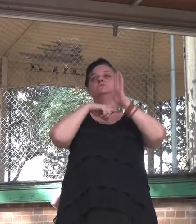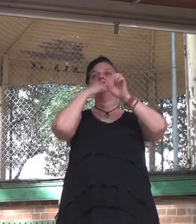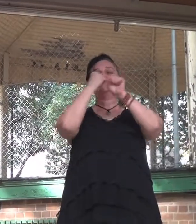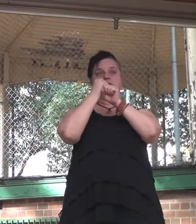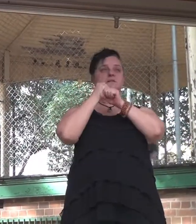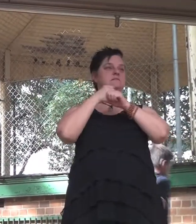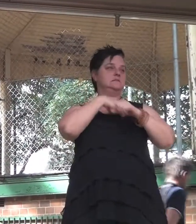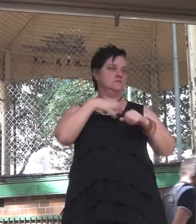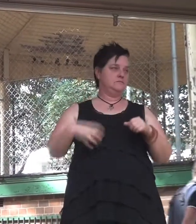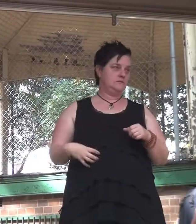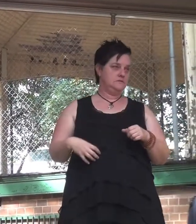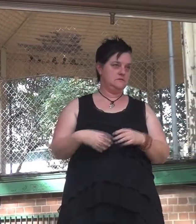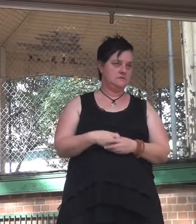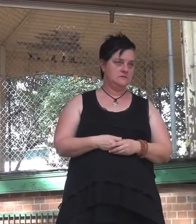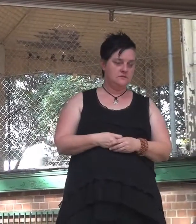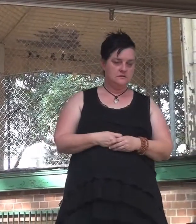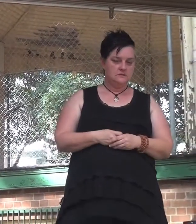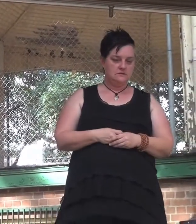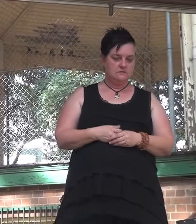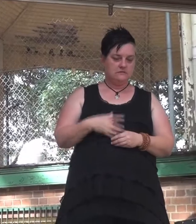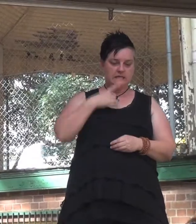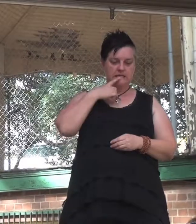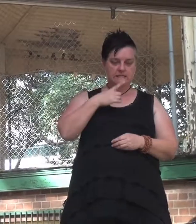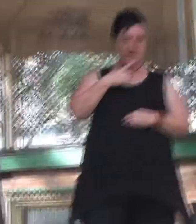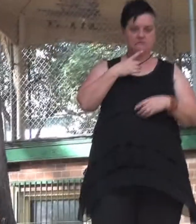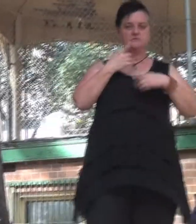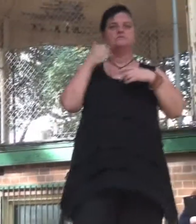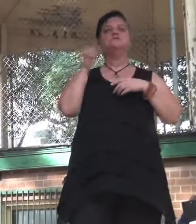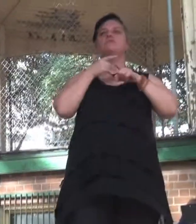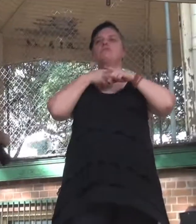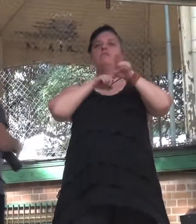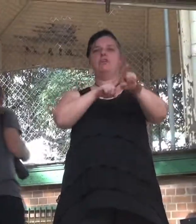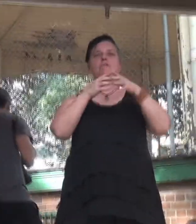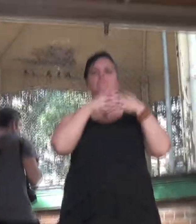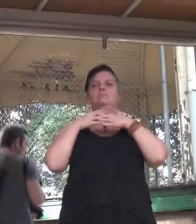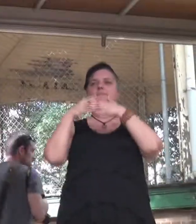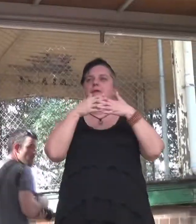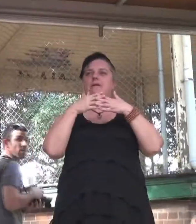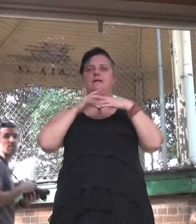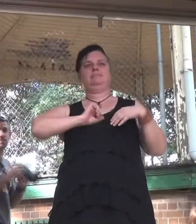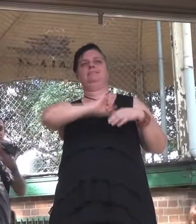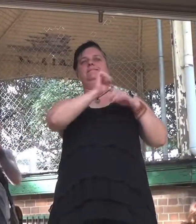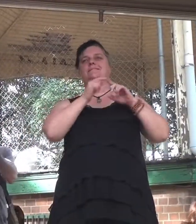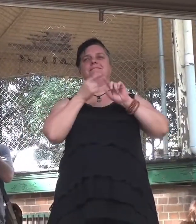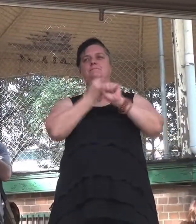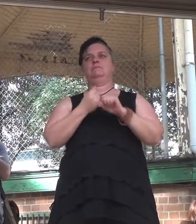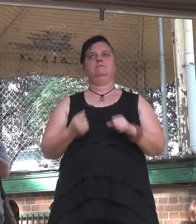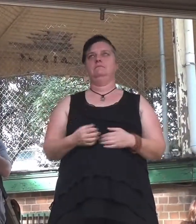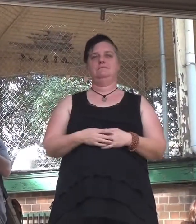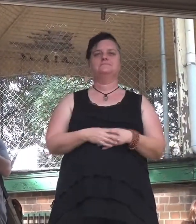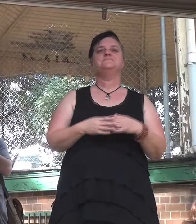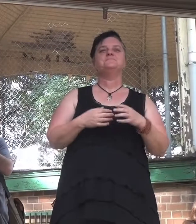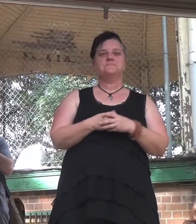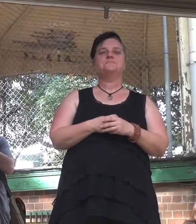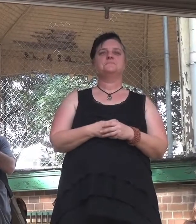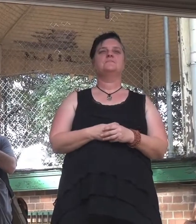examples from the US and the UK. We should follow their leads. Now, anyone who's spent any time looking at the reality in